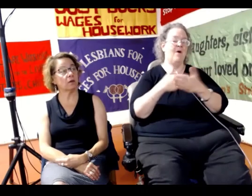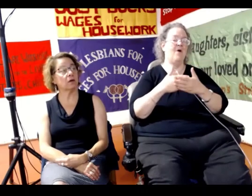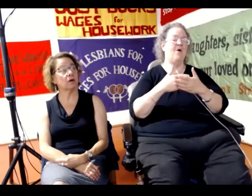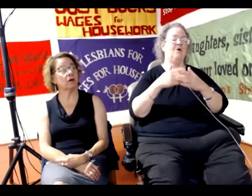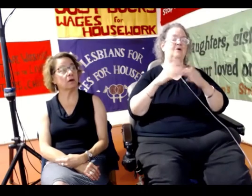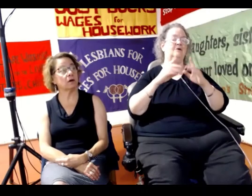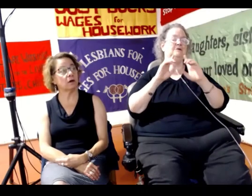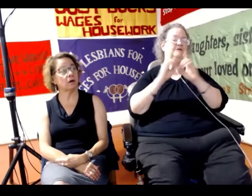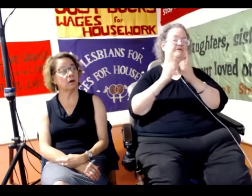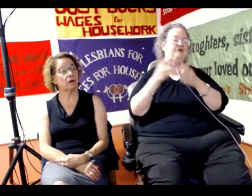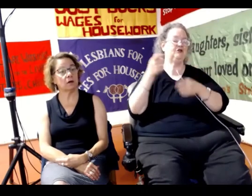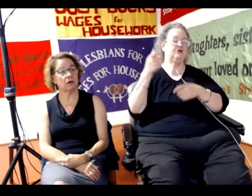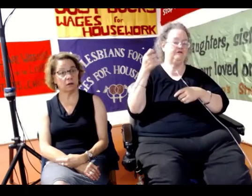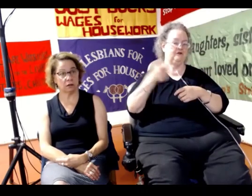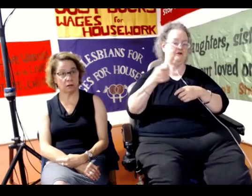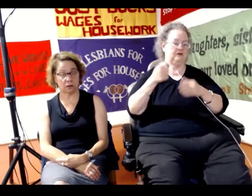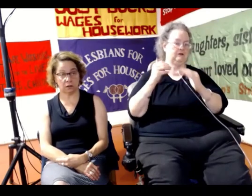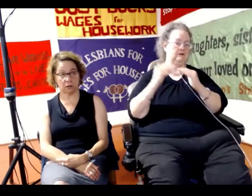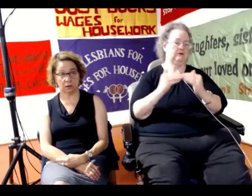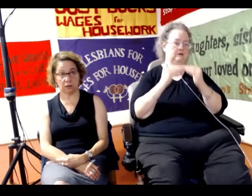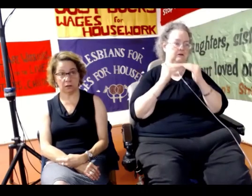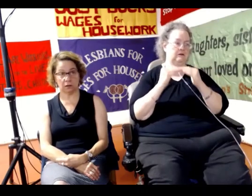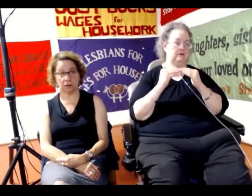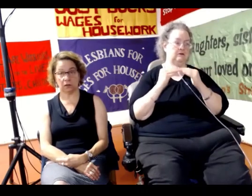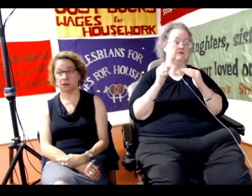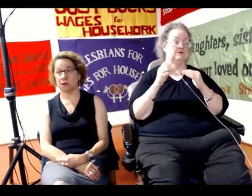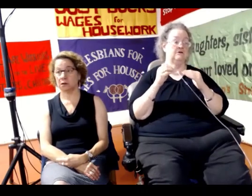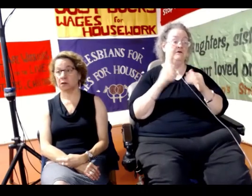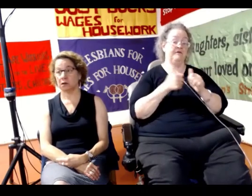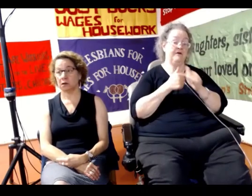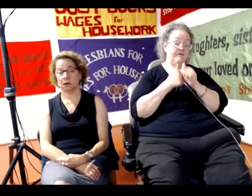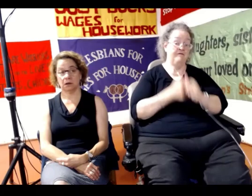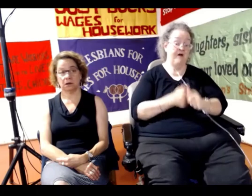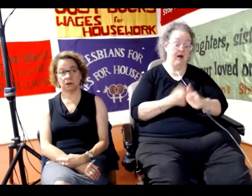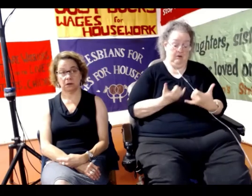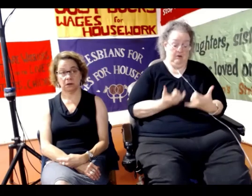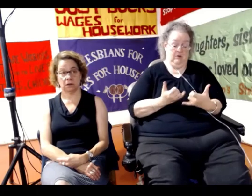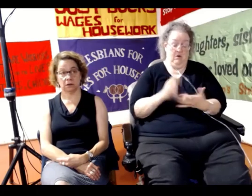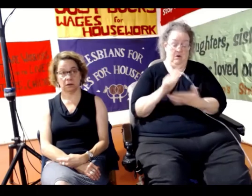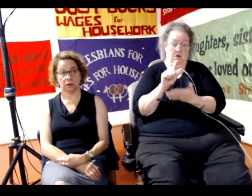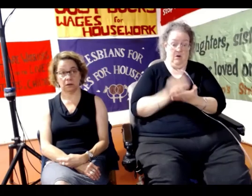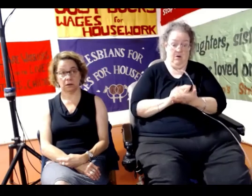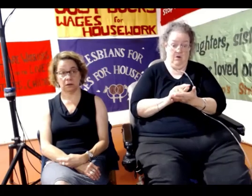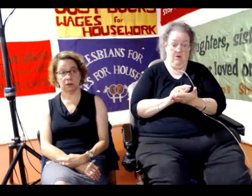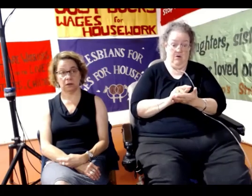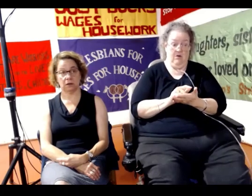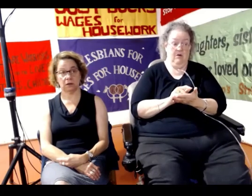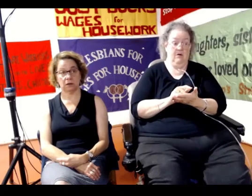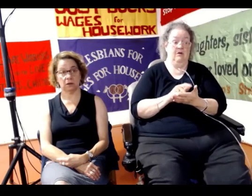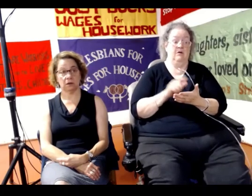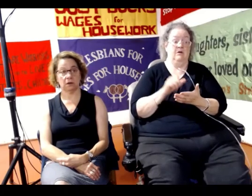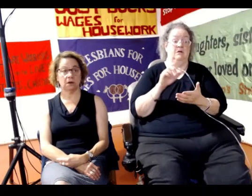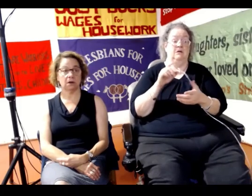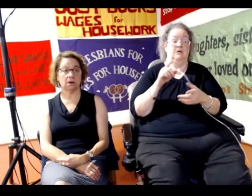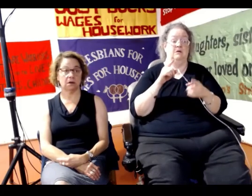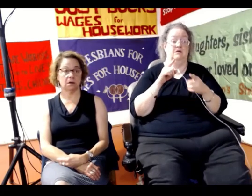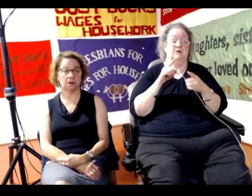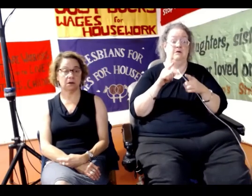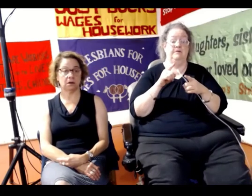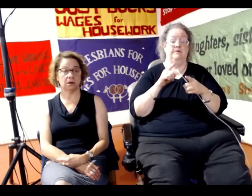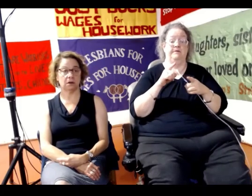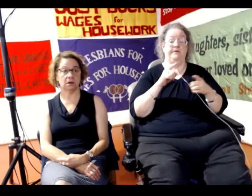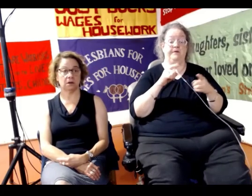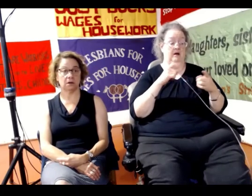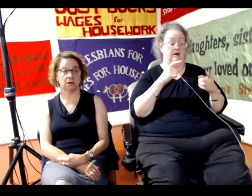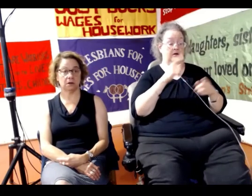If, I don't know, in Malaysia, which we follow the common law system kind of things, on every day at the magistrate's court, people are brought